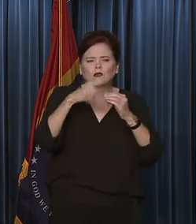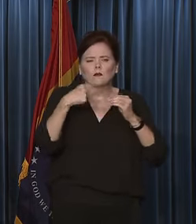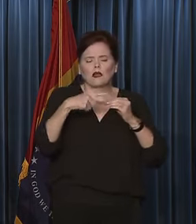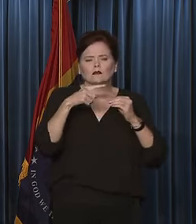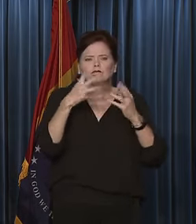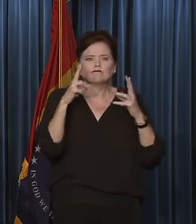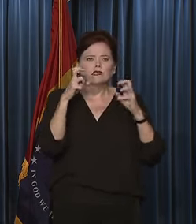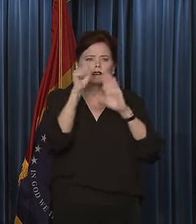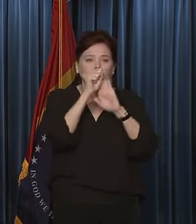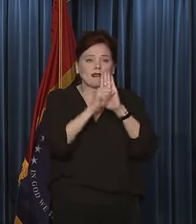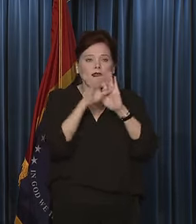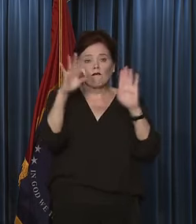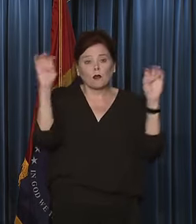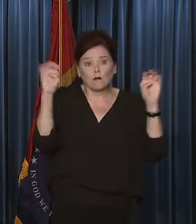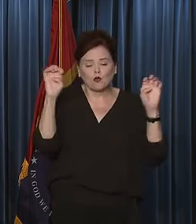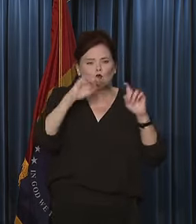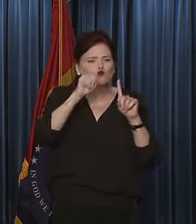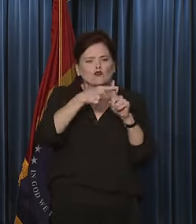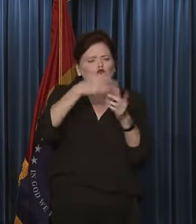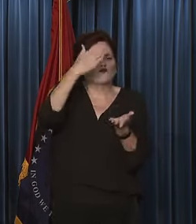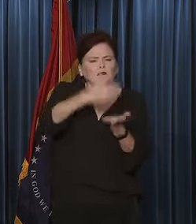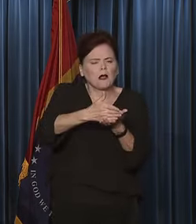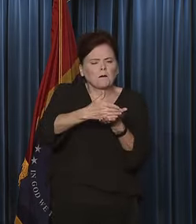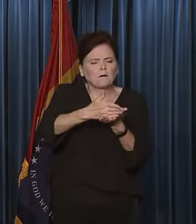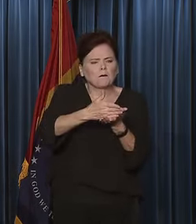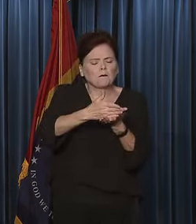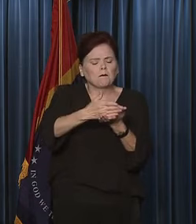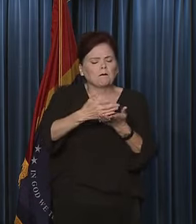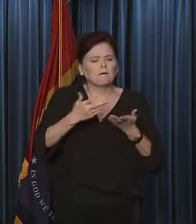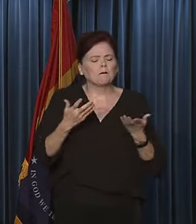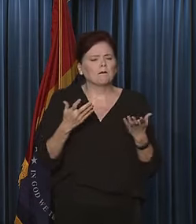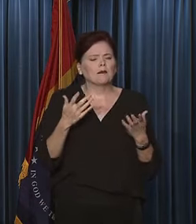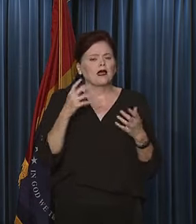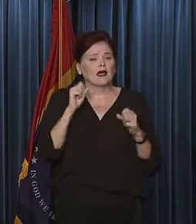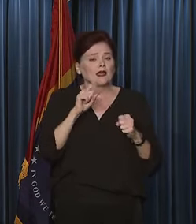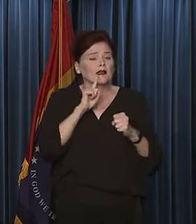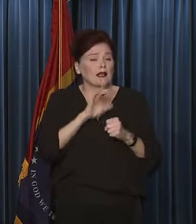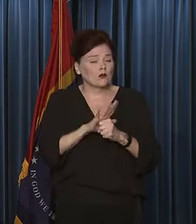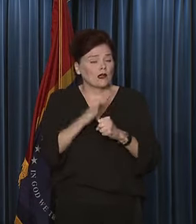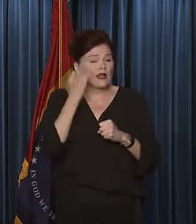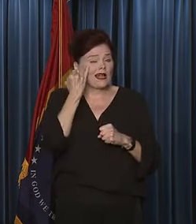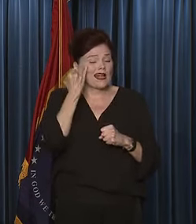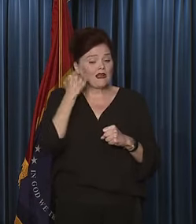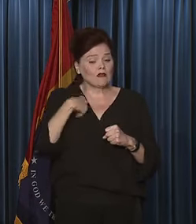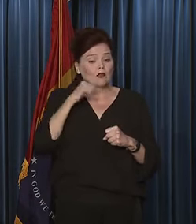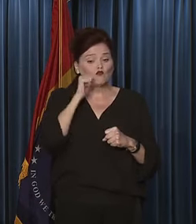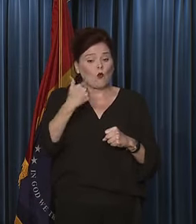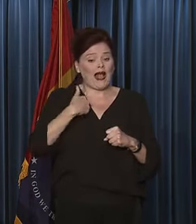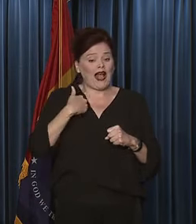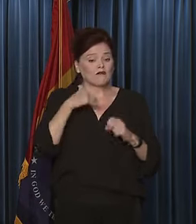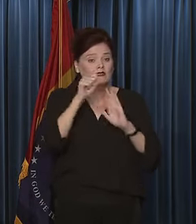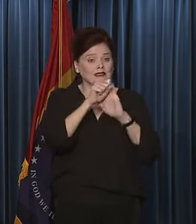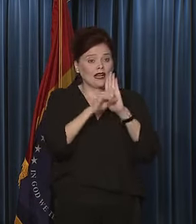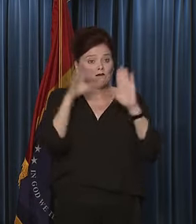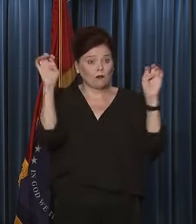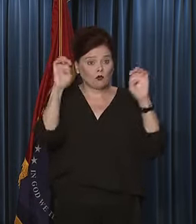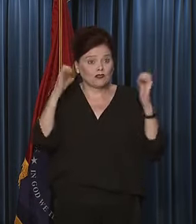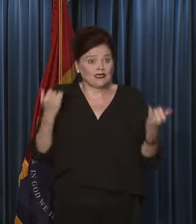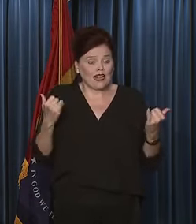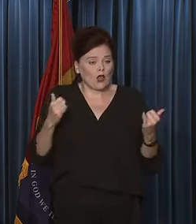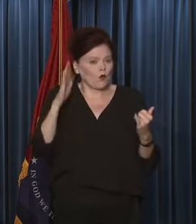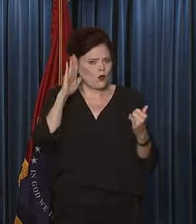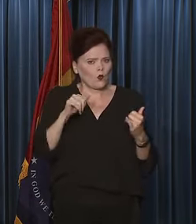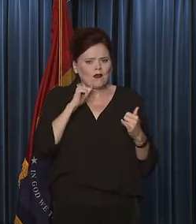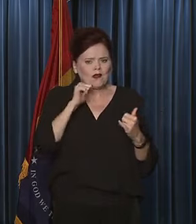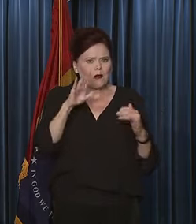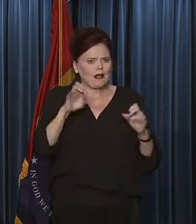a state of emergency. When do you stop having a state of emergency? I can guarantee you if I did not have a state of emergency in effect right now, we